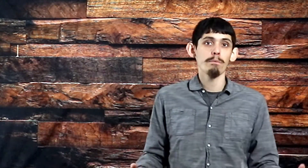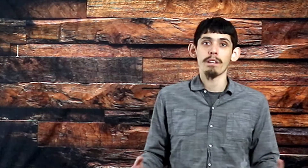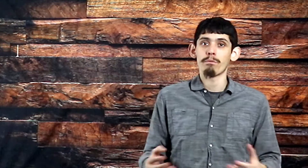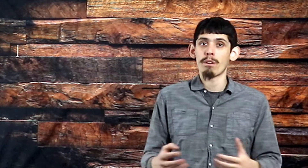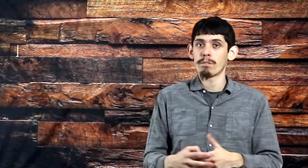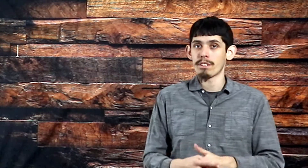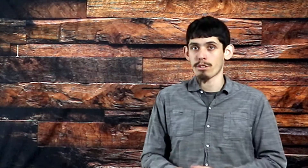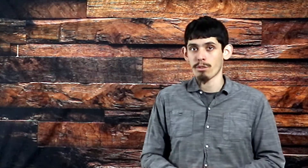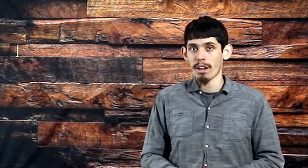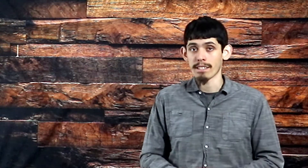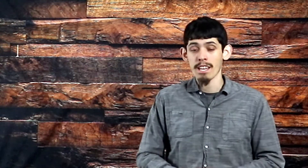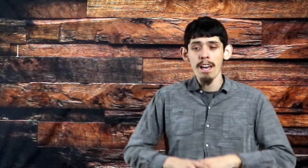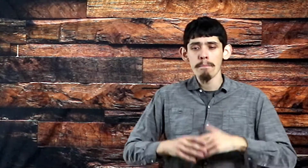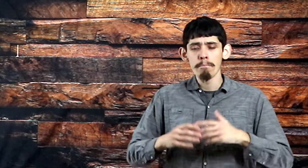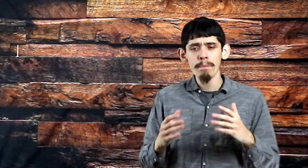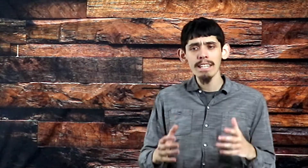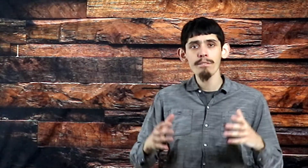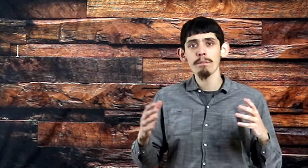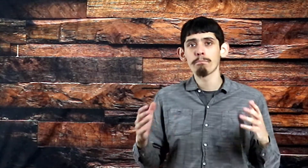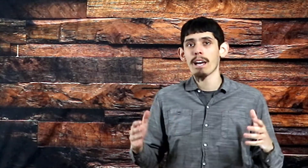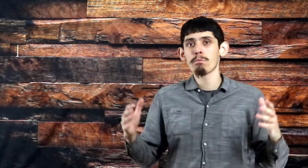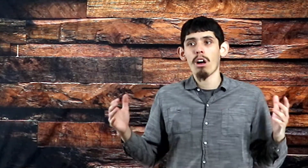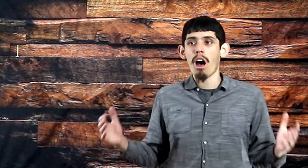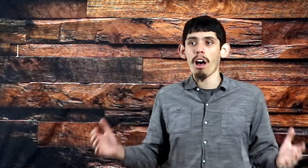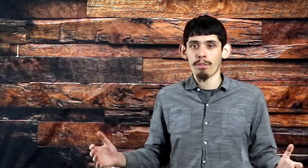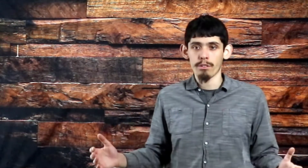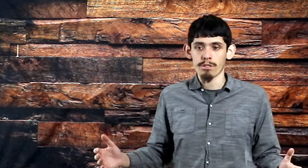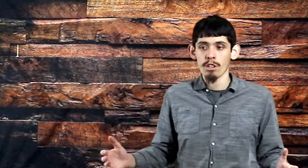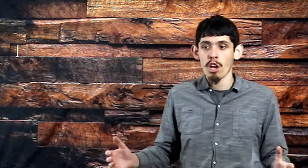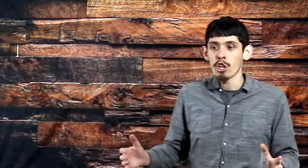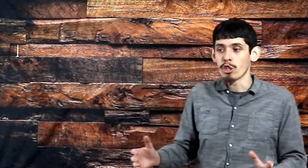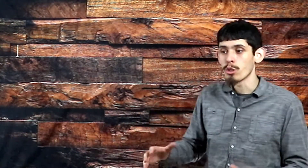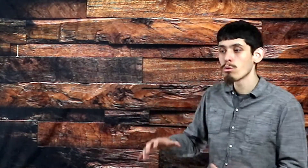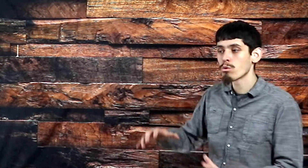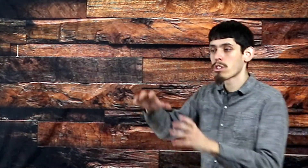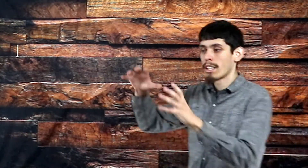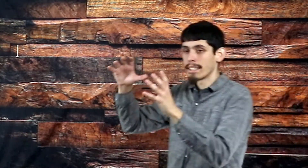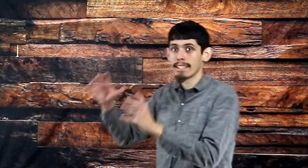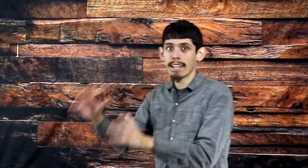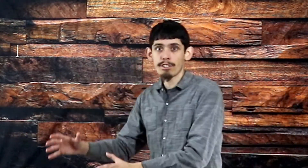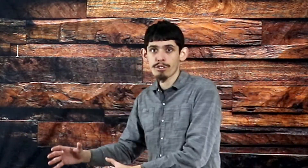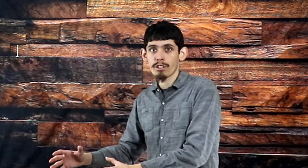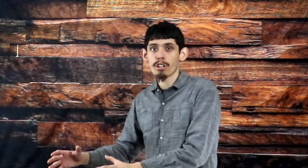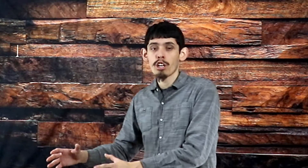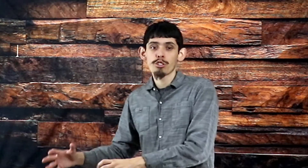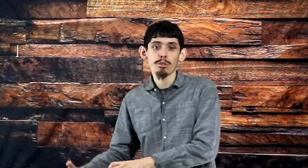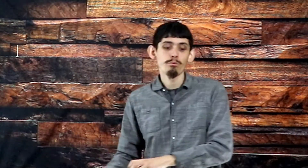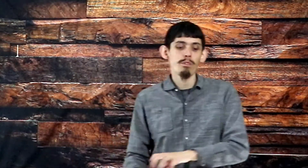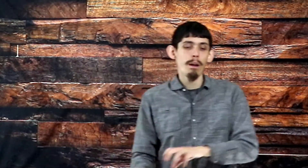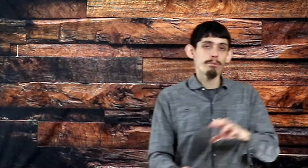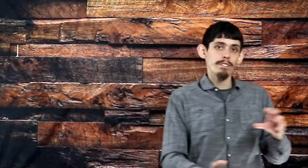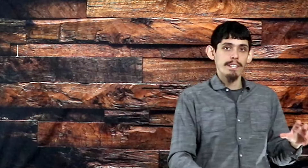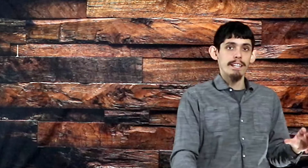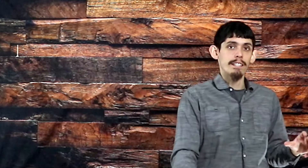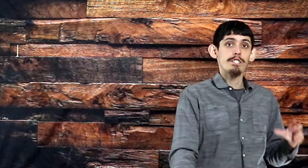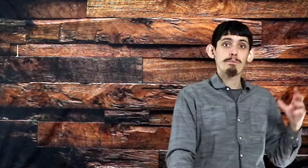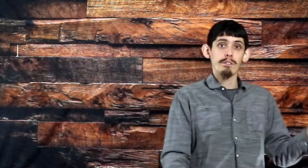that represents Christ. Many of the Bible authors use nature to represent spiritual